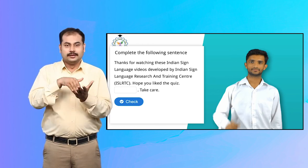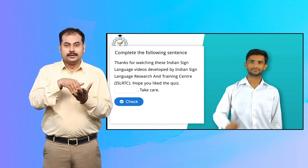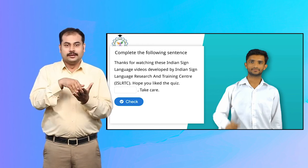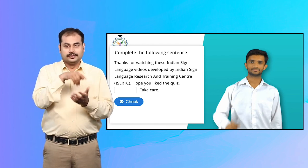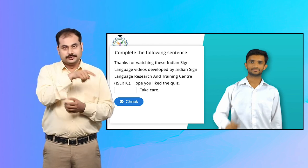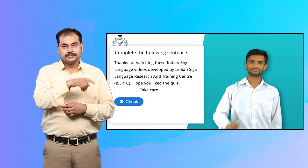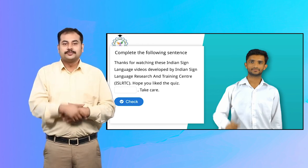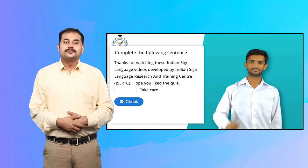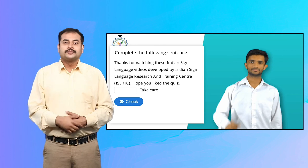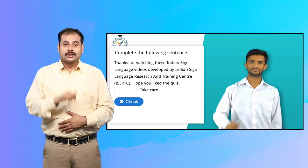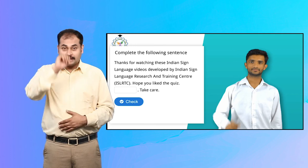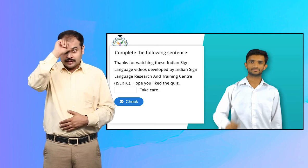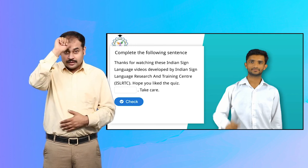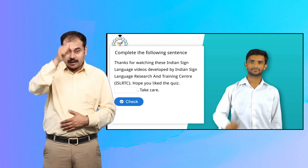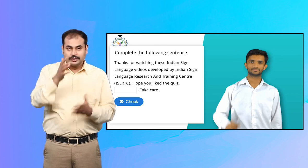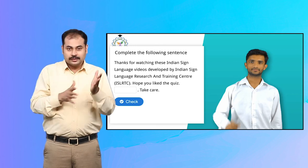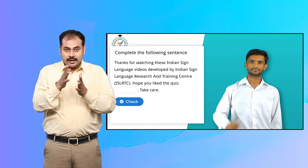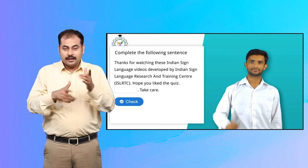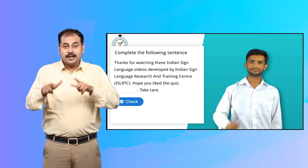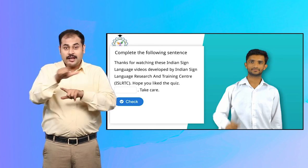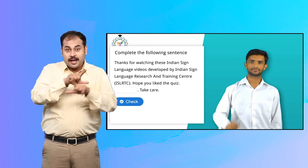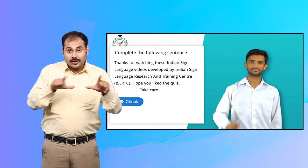and Training Center ISLRTC.